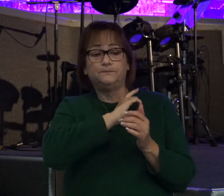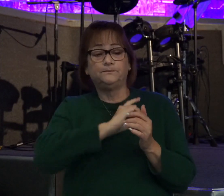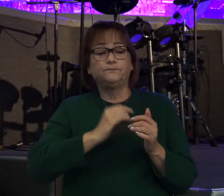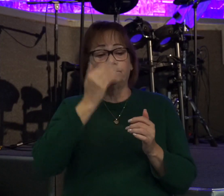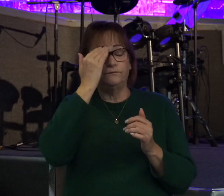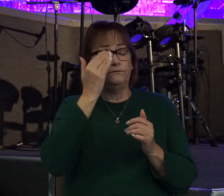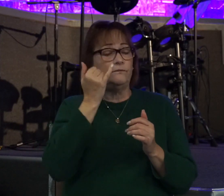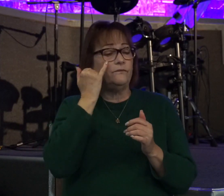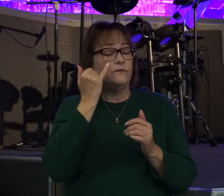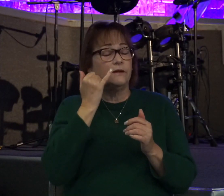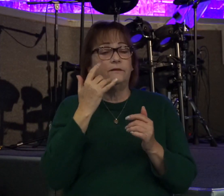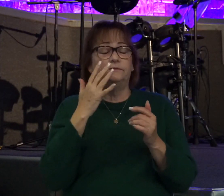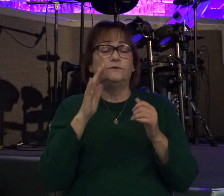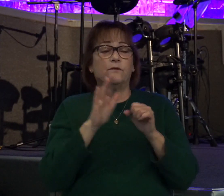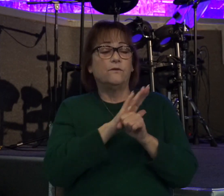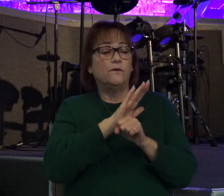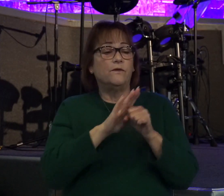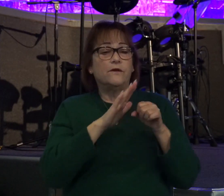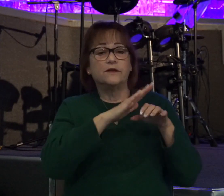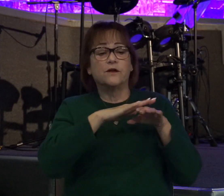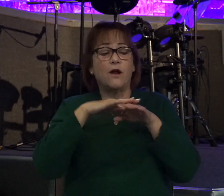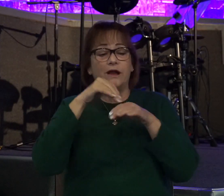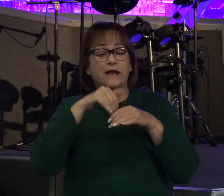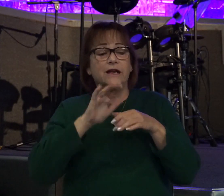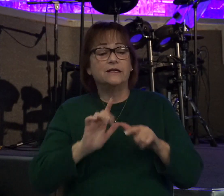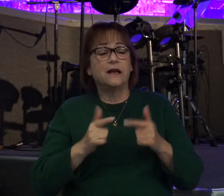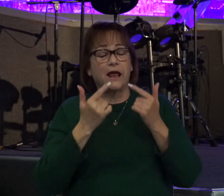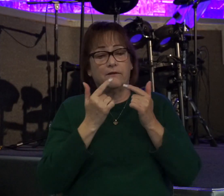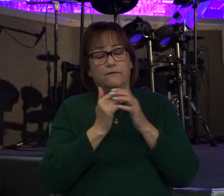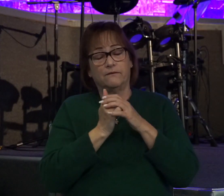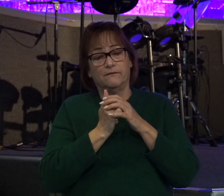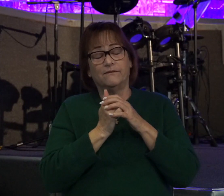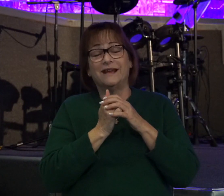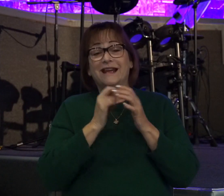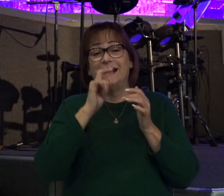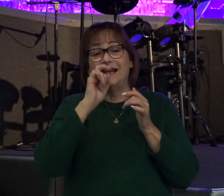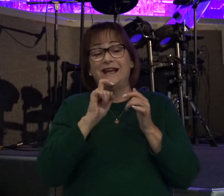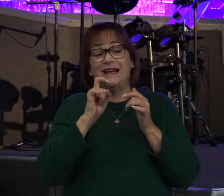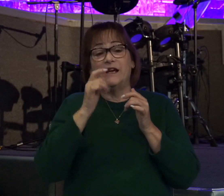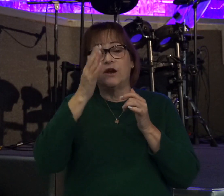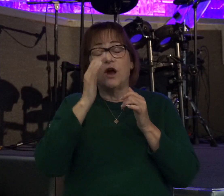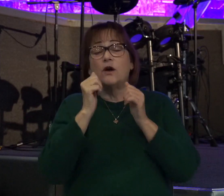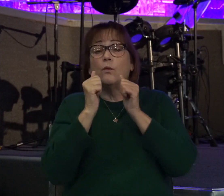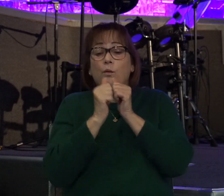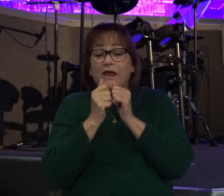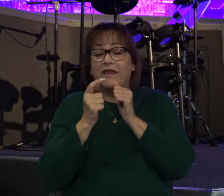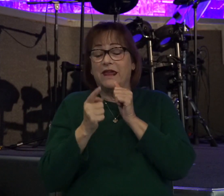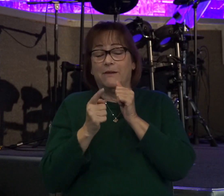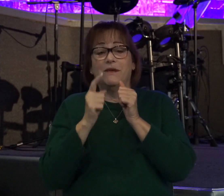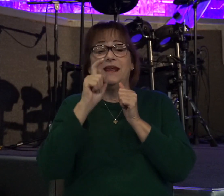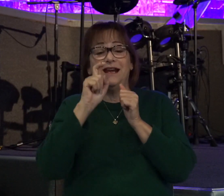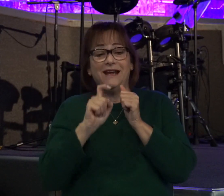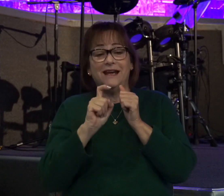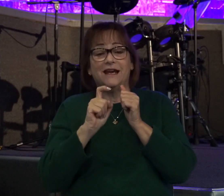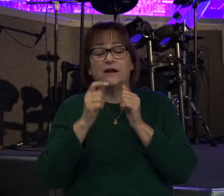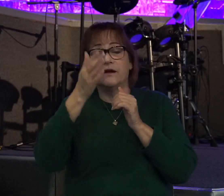he was going to fulfill this calling in his life, he needed God with him. He needed God's presence.